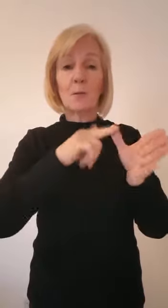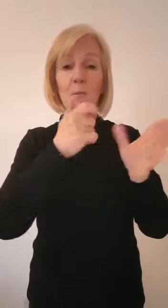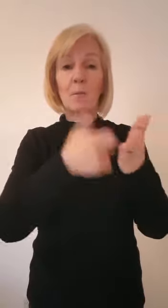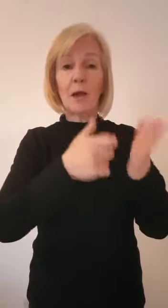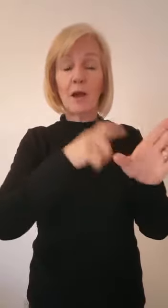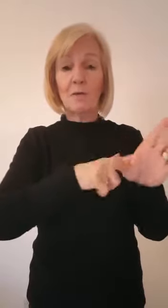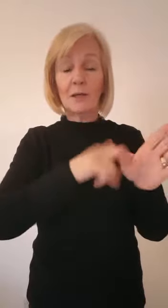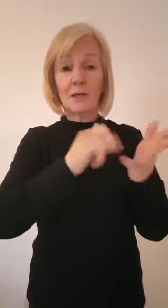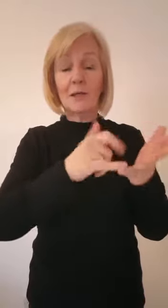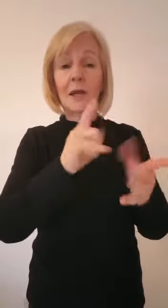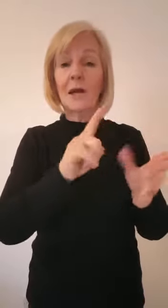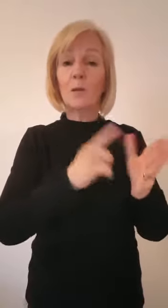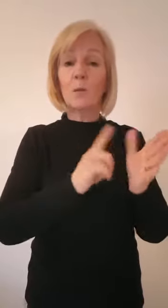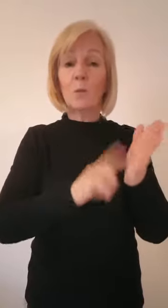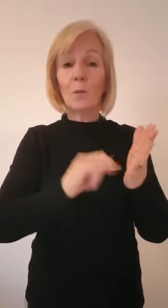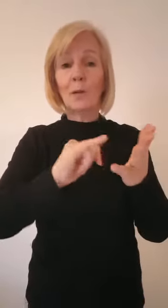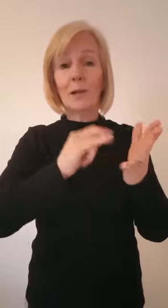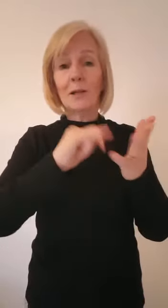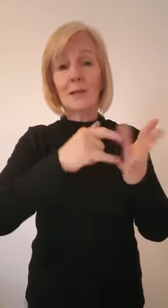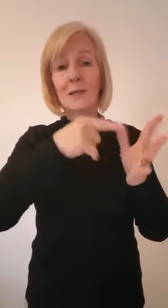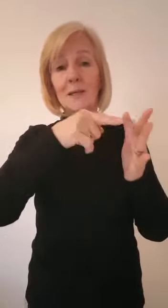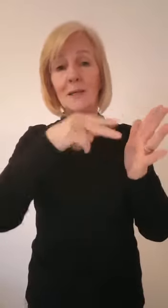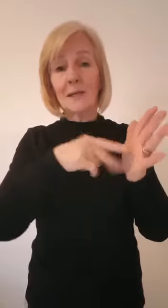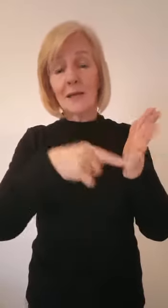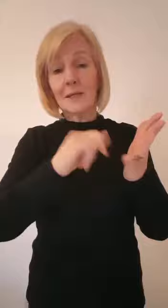Chesterfield around 600 years ago.